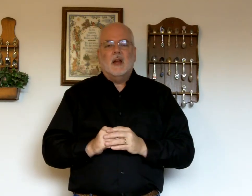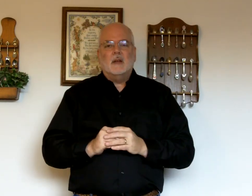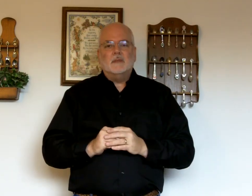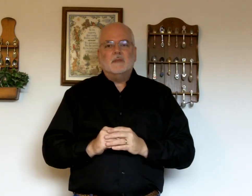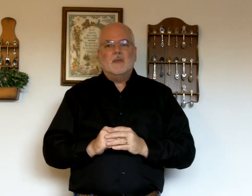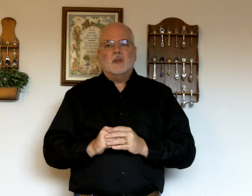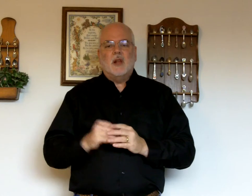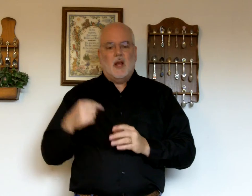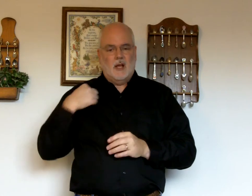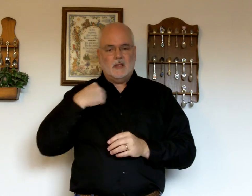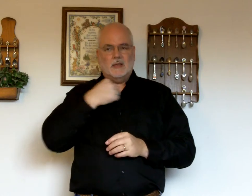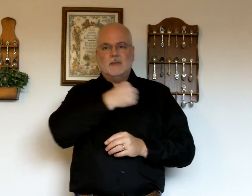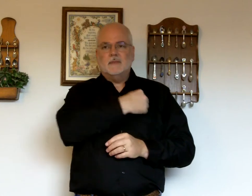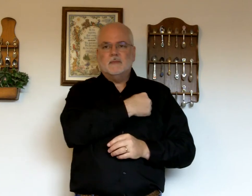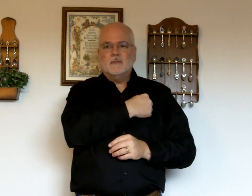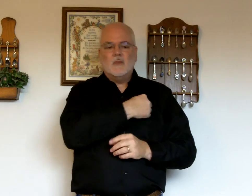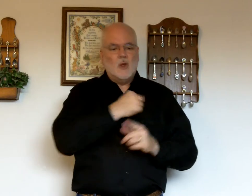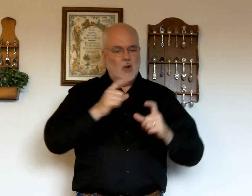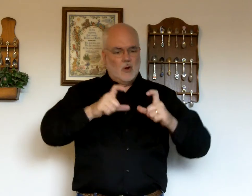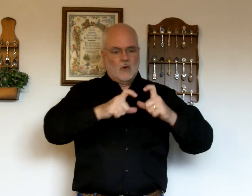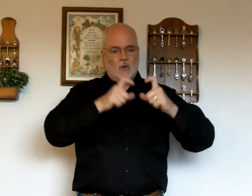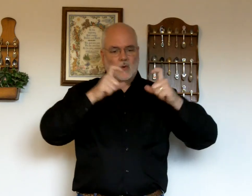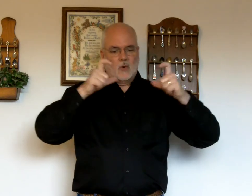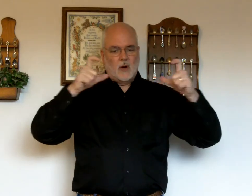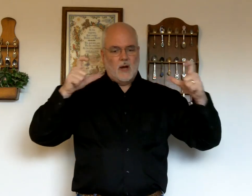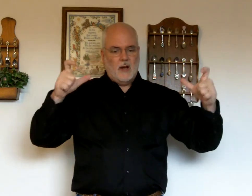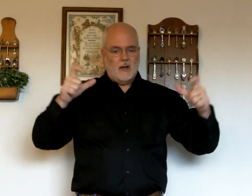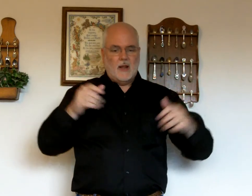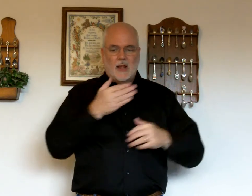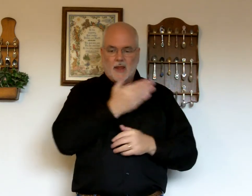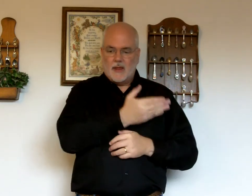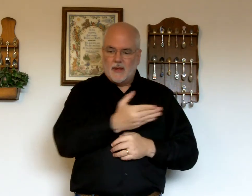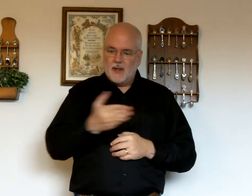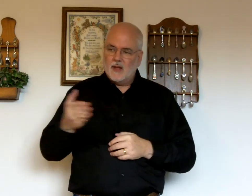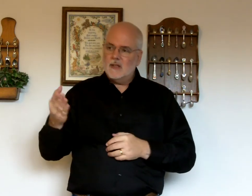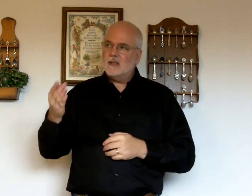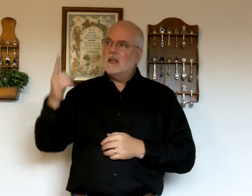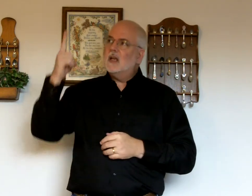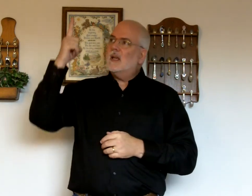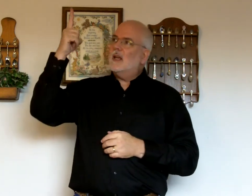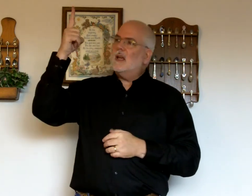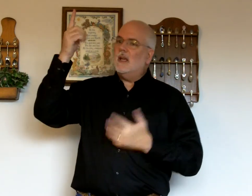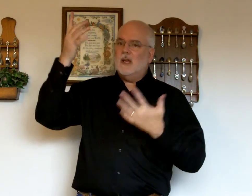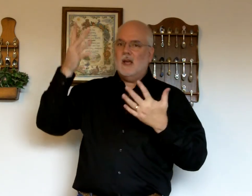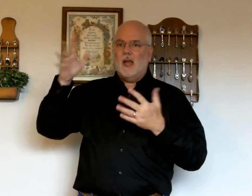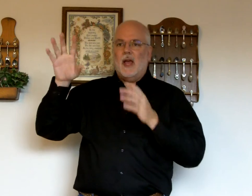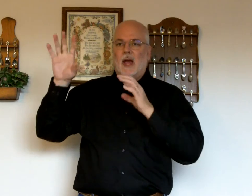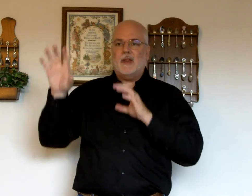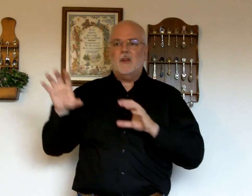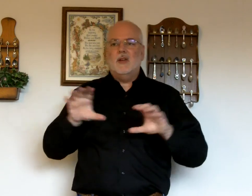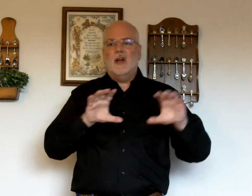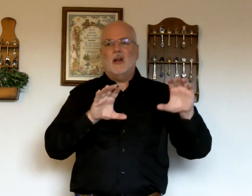Us. Great things he hath done.